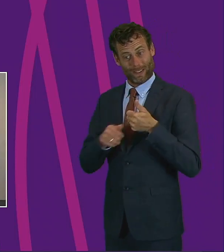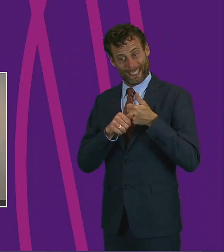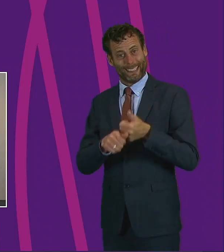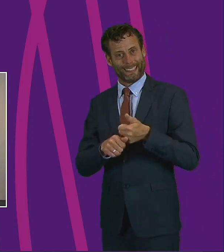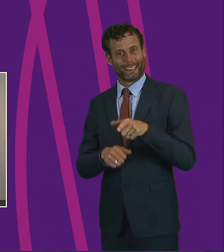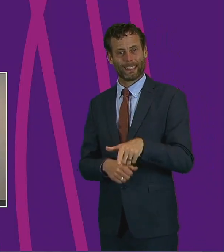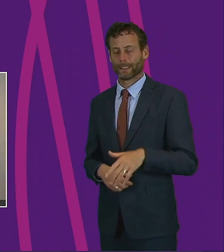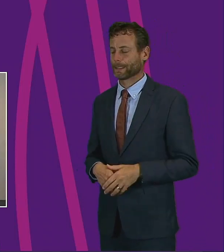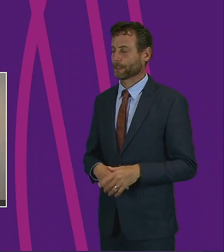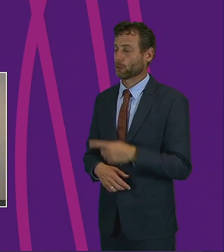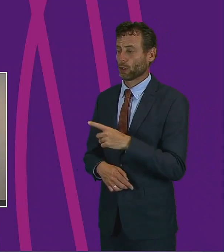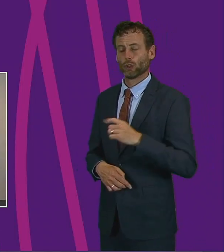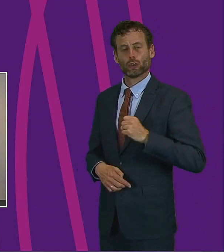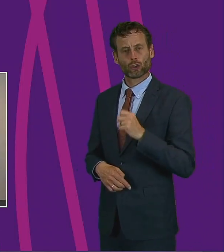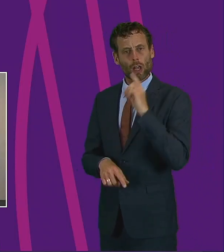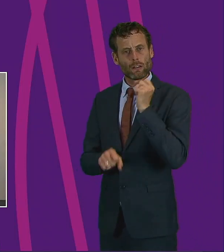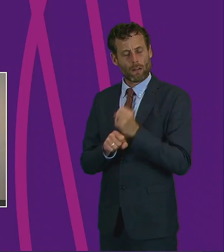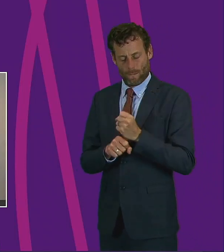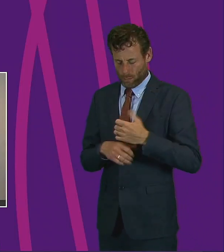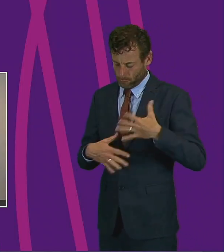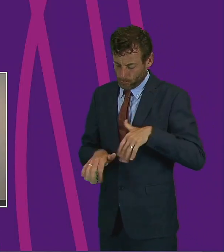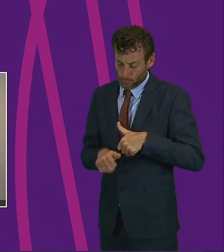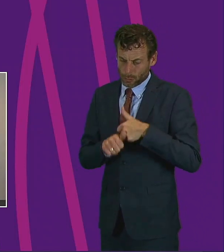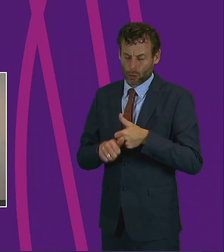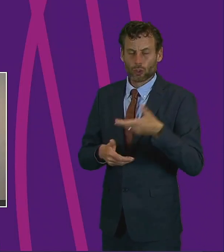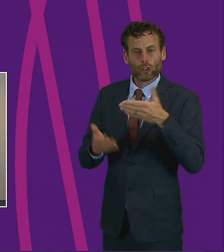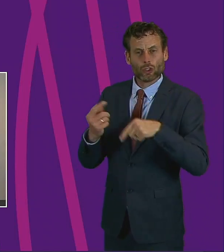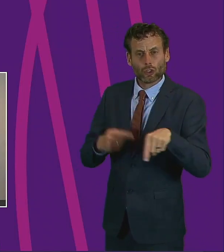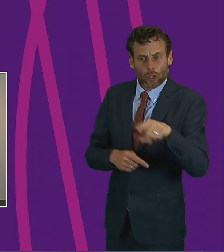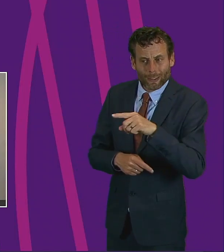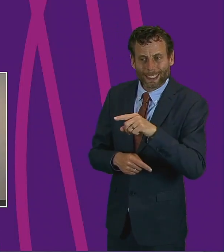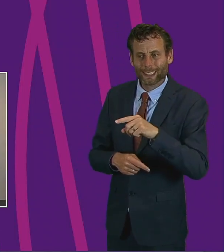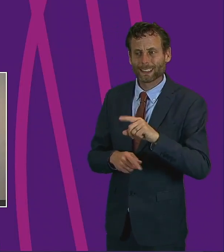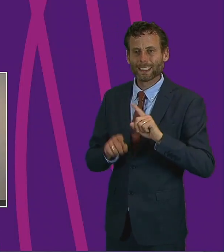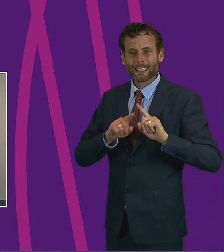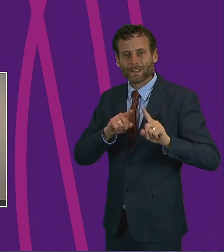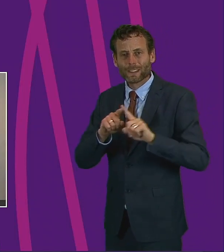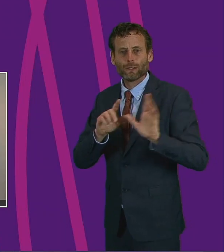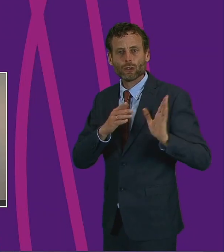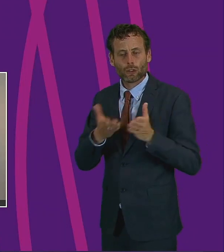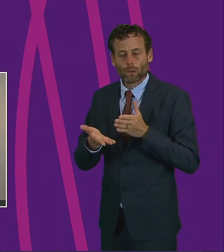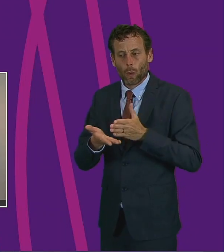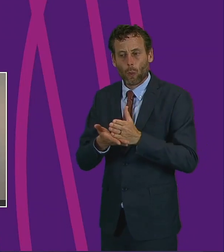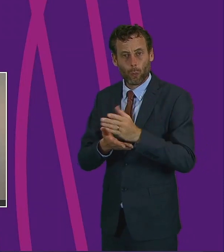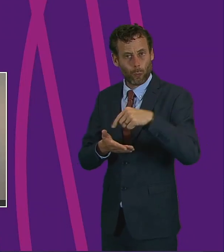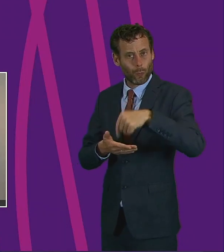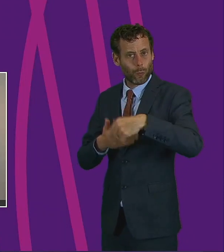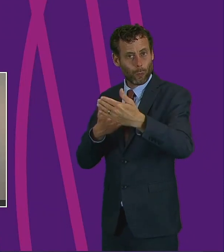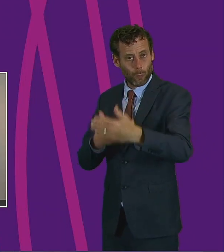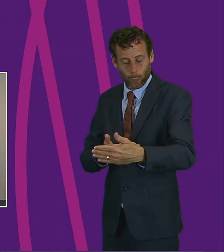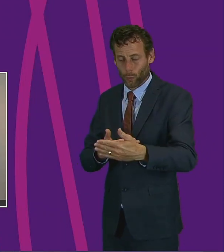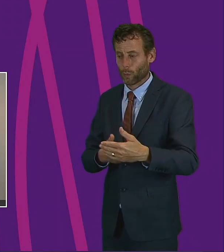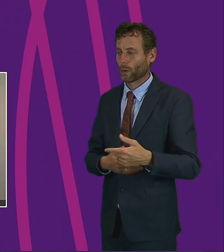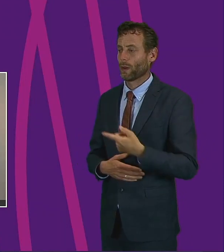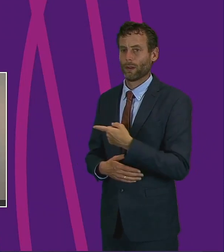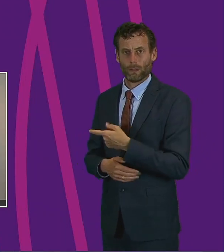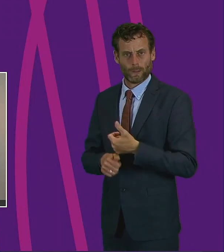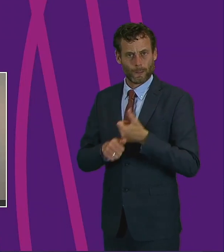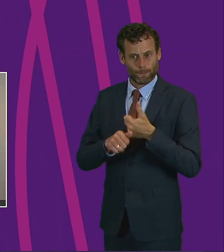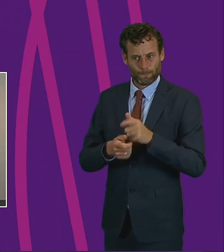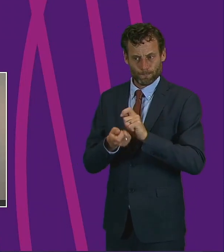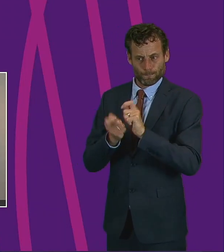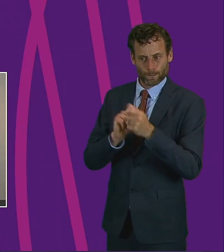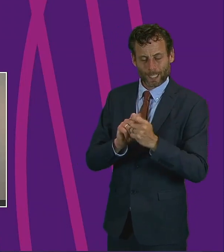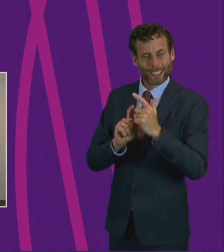the Scottish Government has shown commitment to help charities and services during the pandemic, including welcome support for digital technology